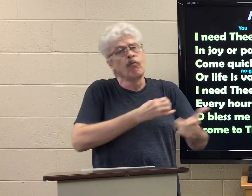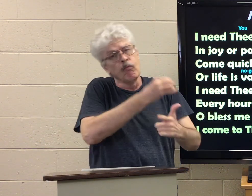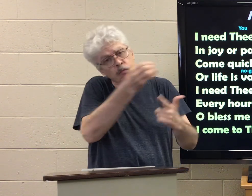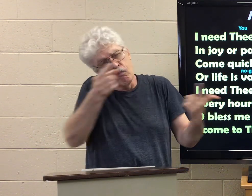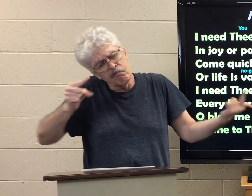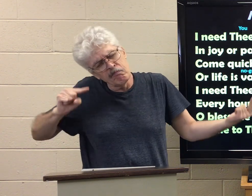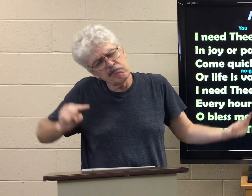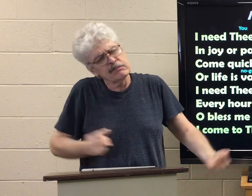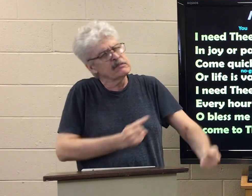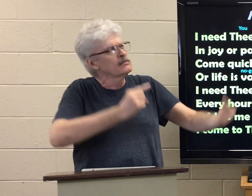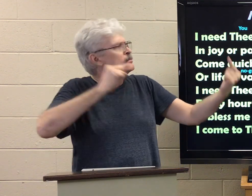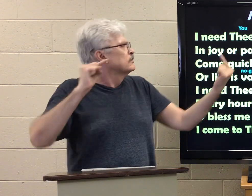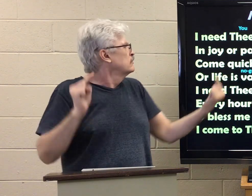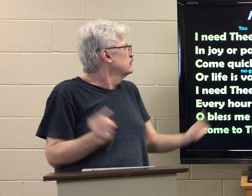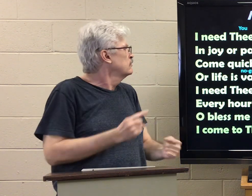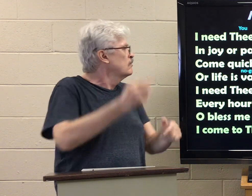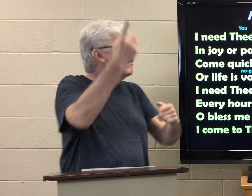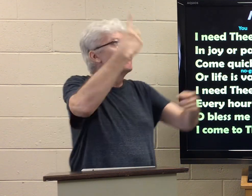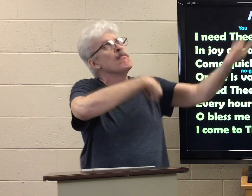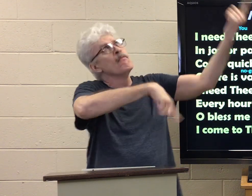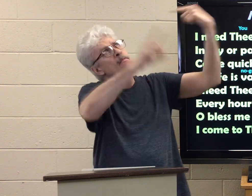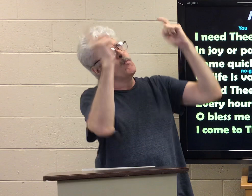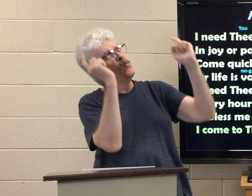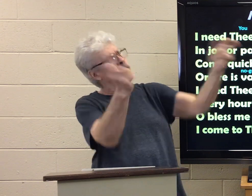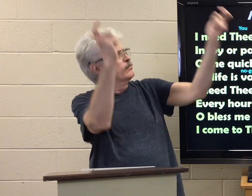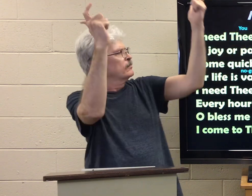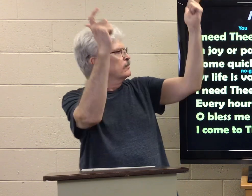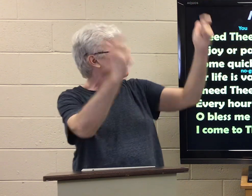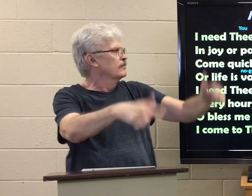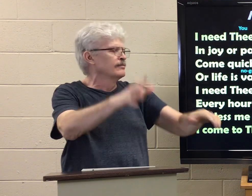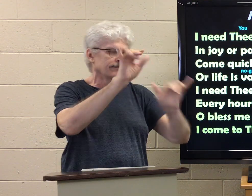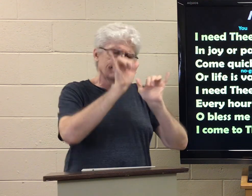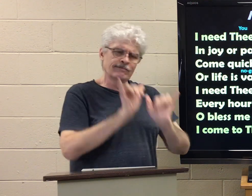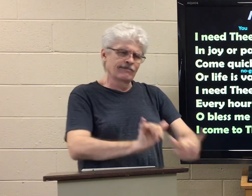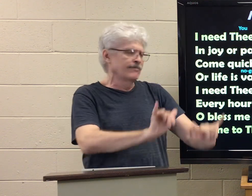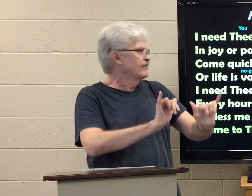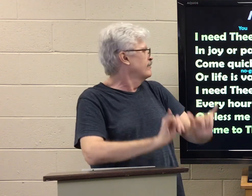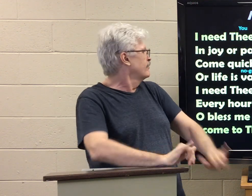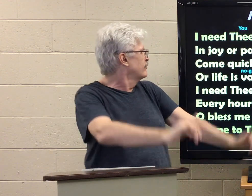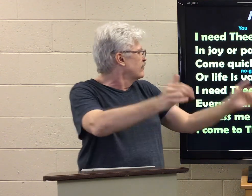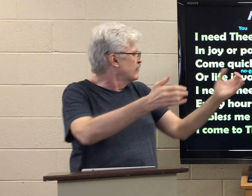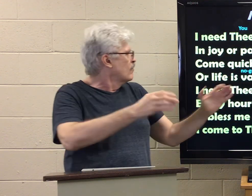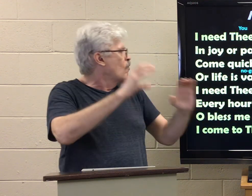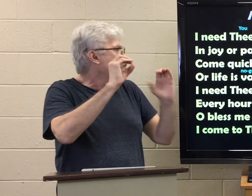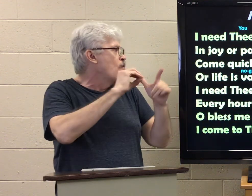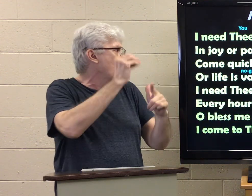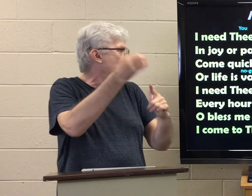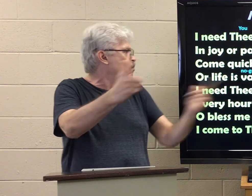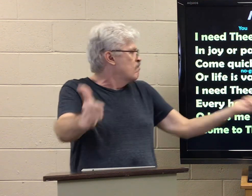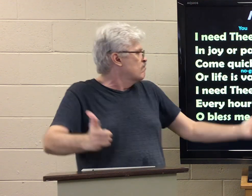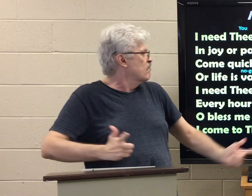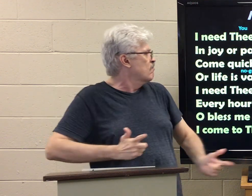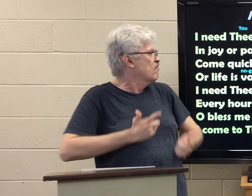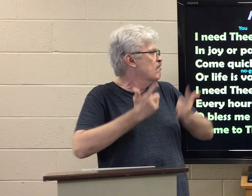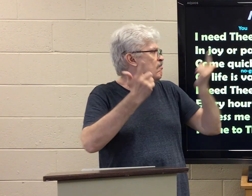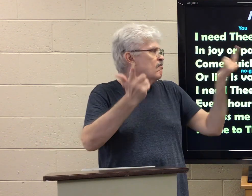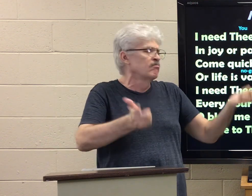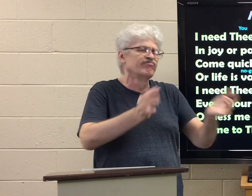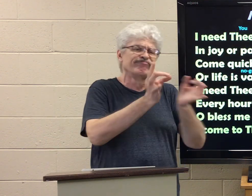joy or pain. Come quickly and abide, or life is